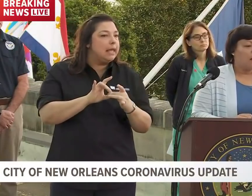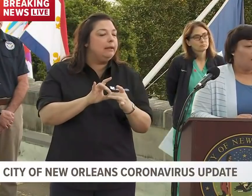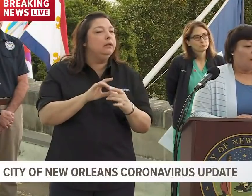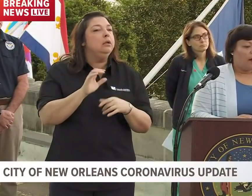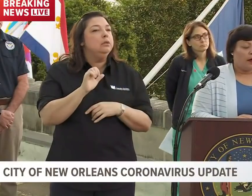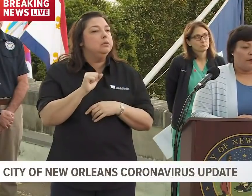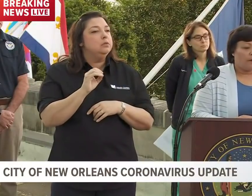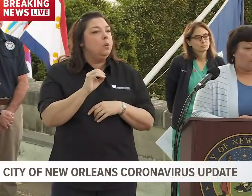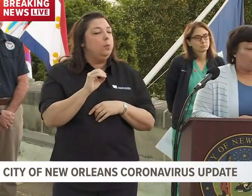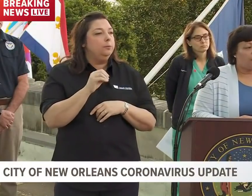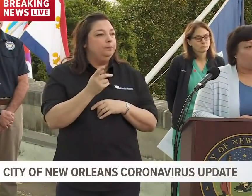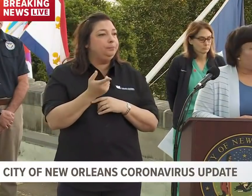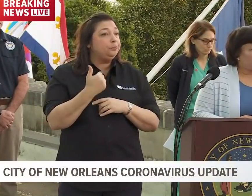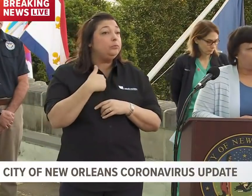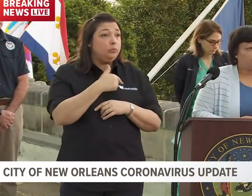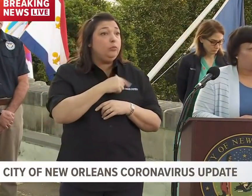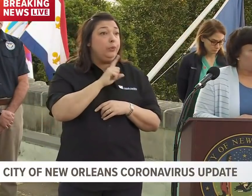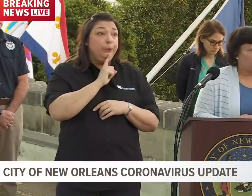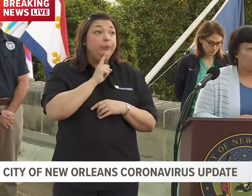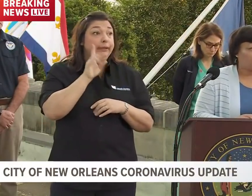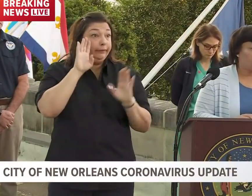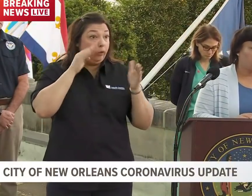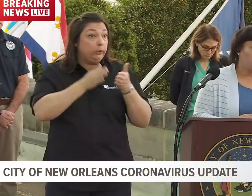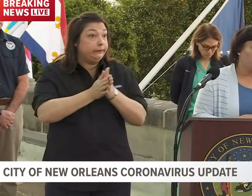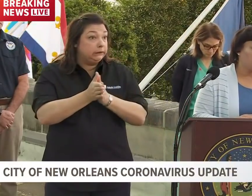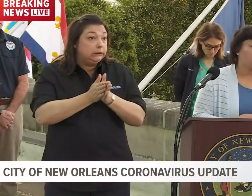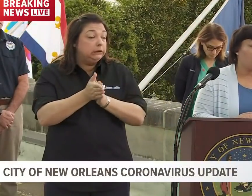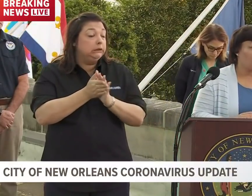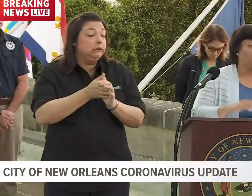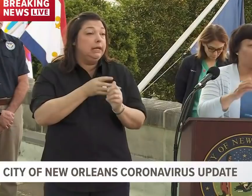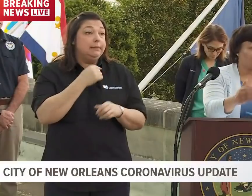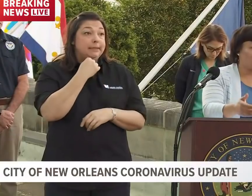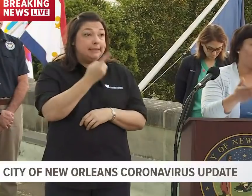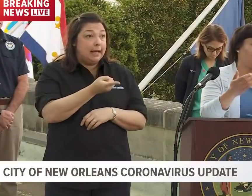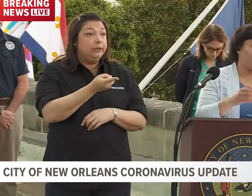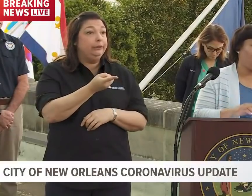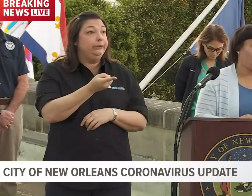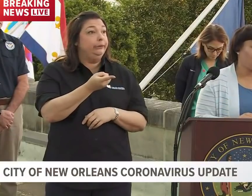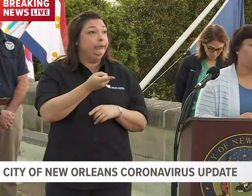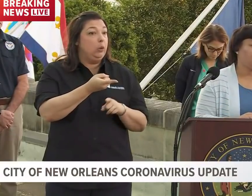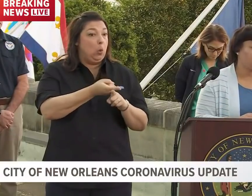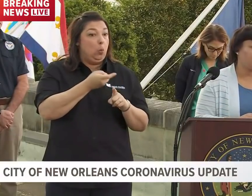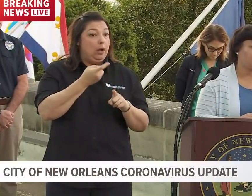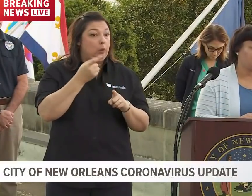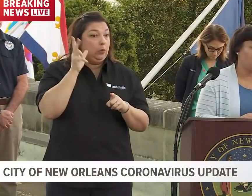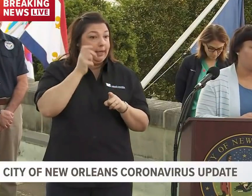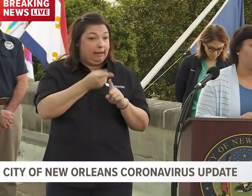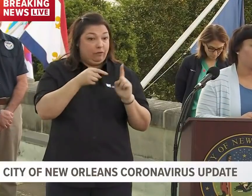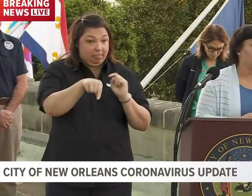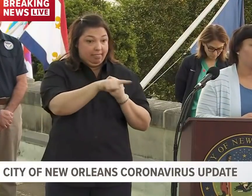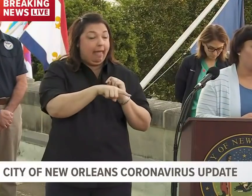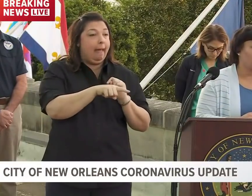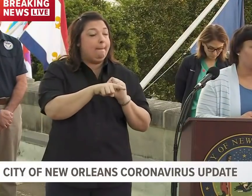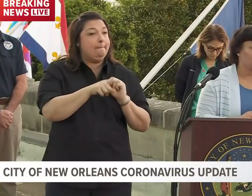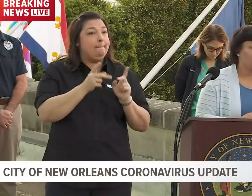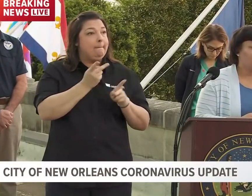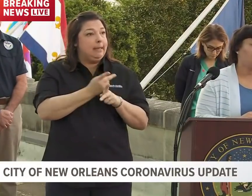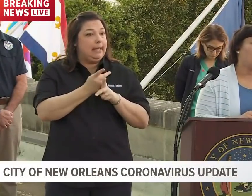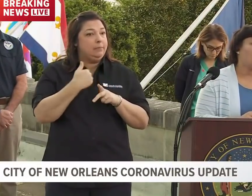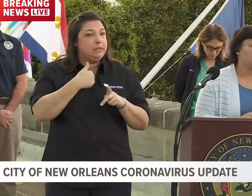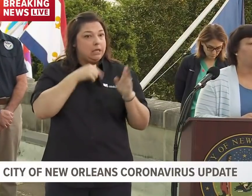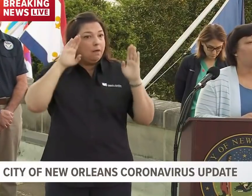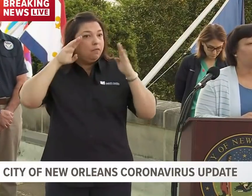So we're focused. And I'm telling you, it's what we get from that ground that keeps us not only focused,